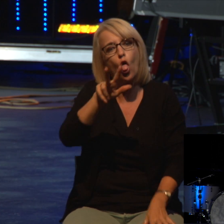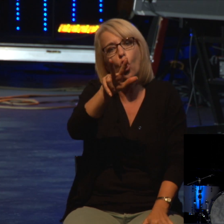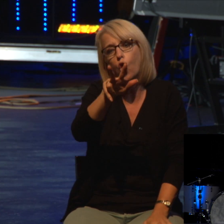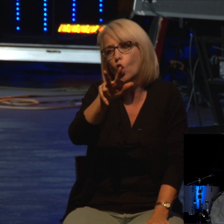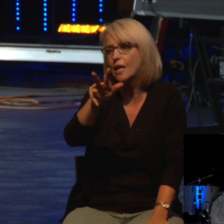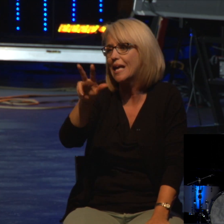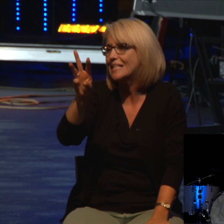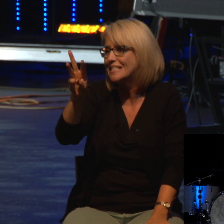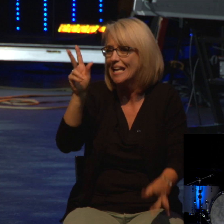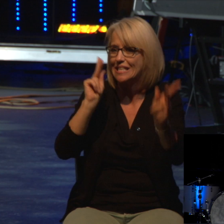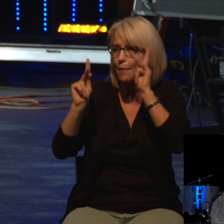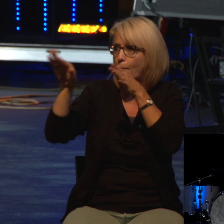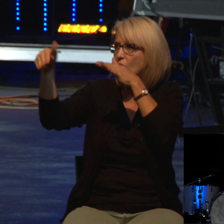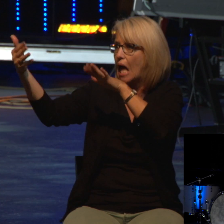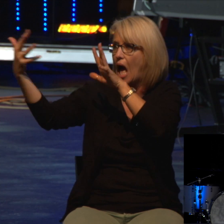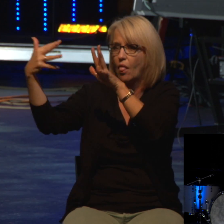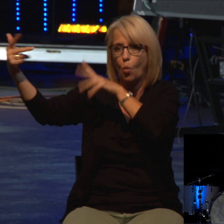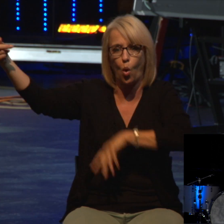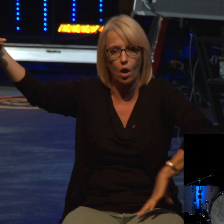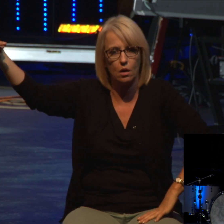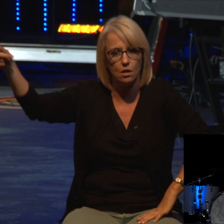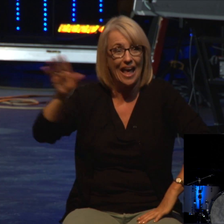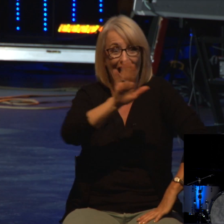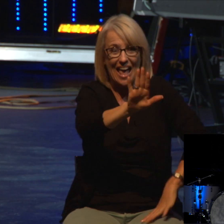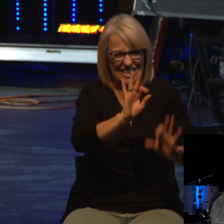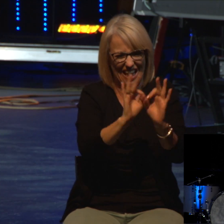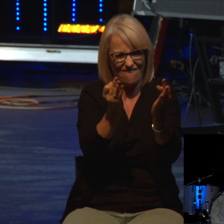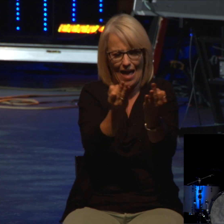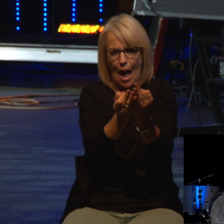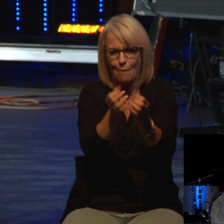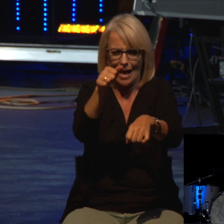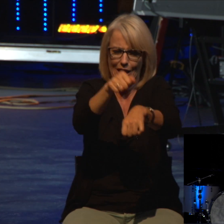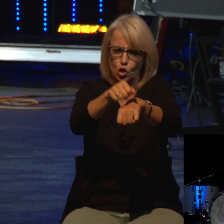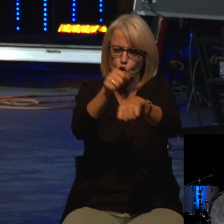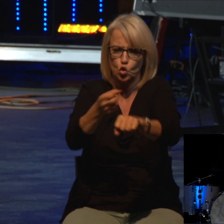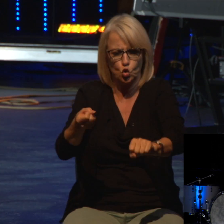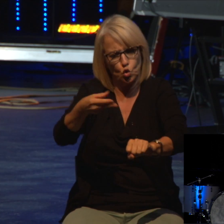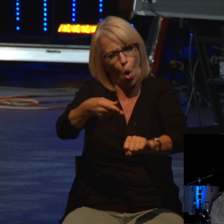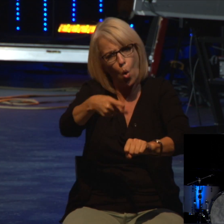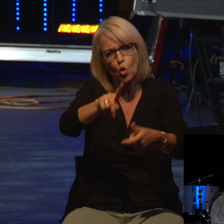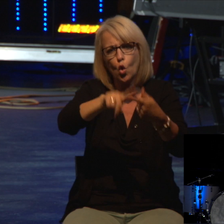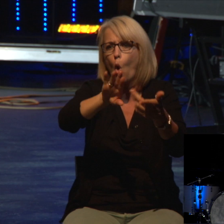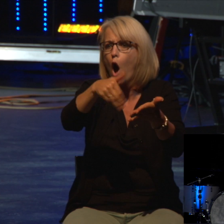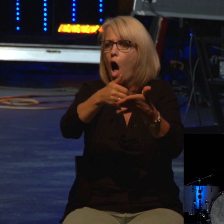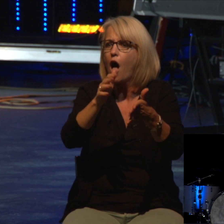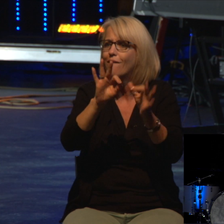36 casualties. His own family completely wiped out. But 36